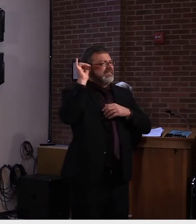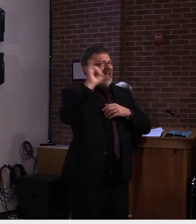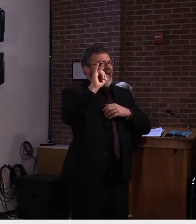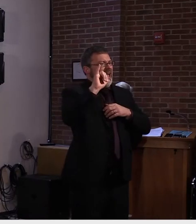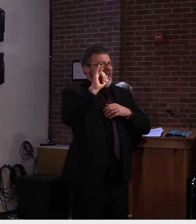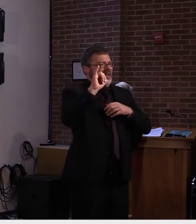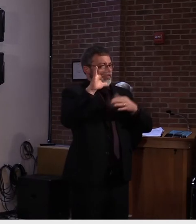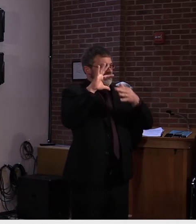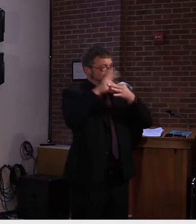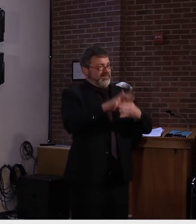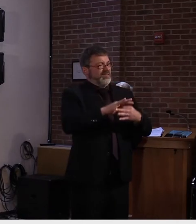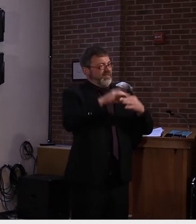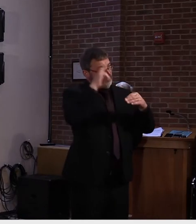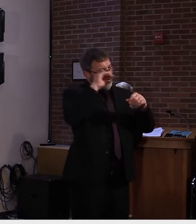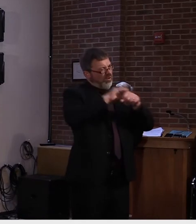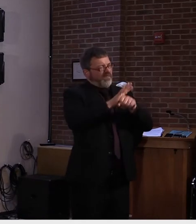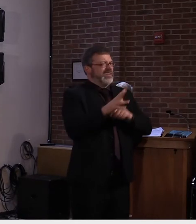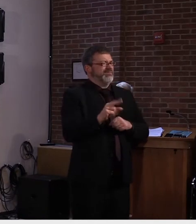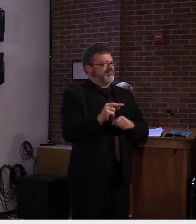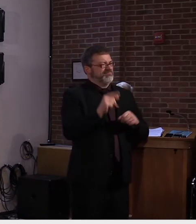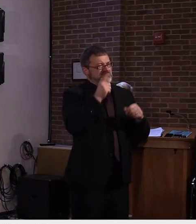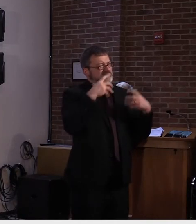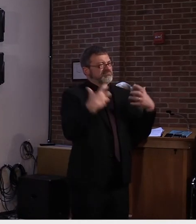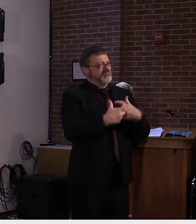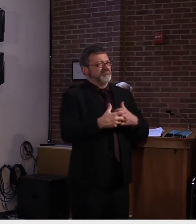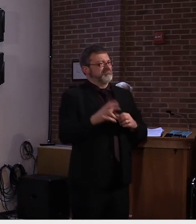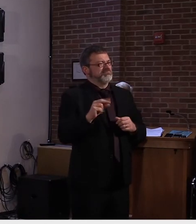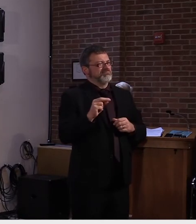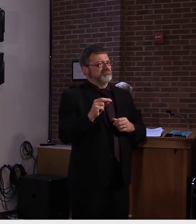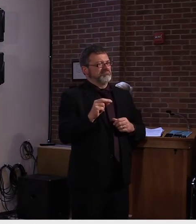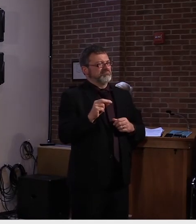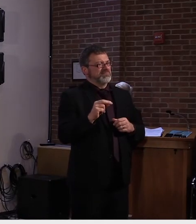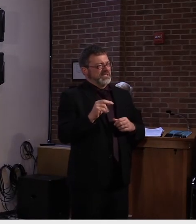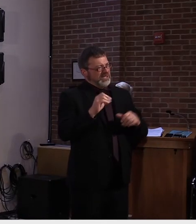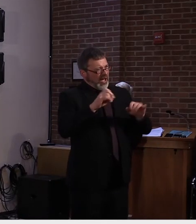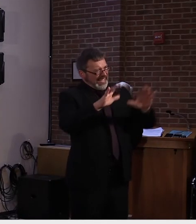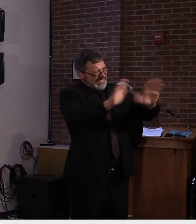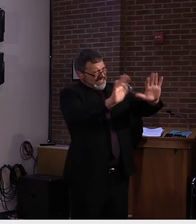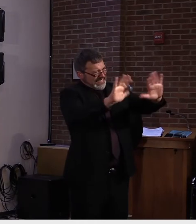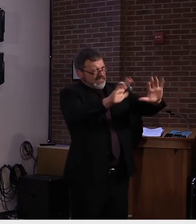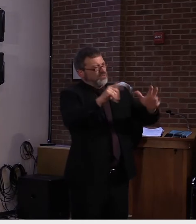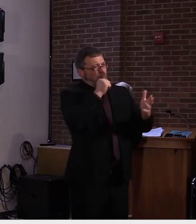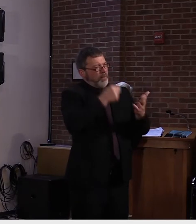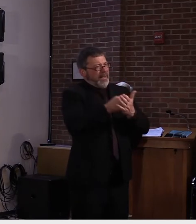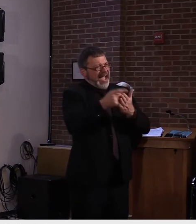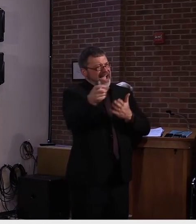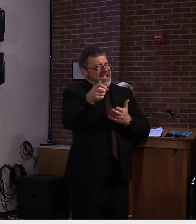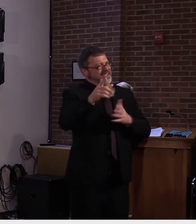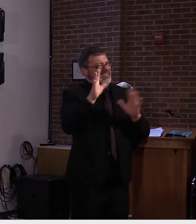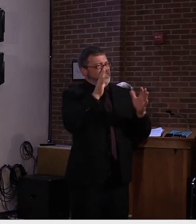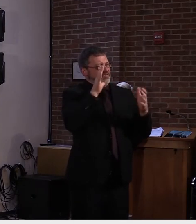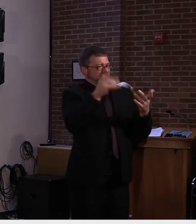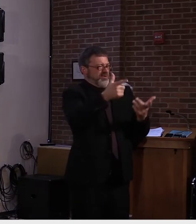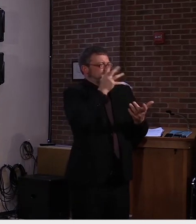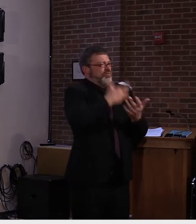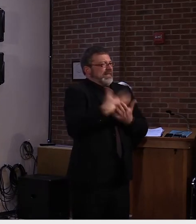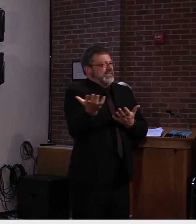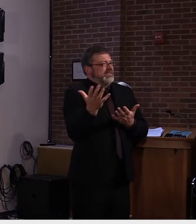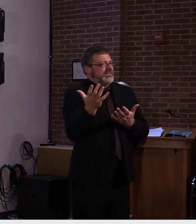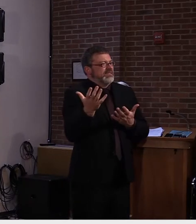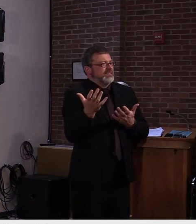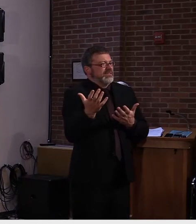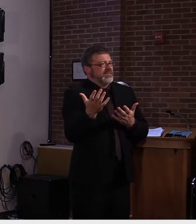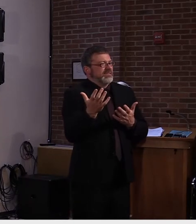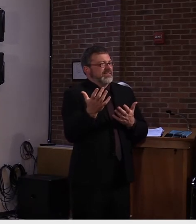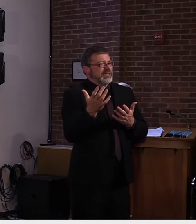recommend anyone invest in one of those. The news, uh, a week or so ago was about the